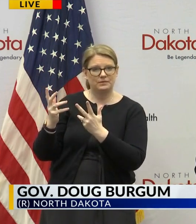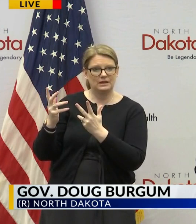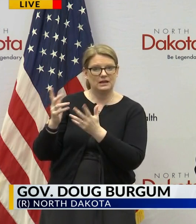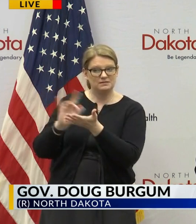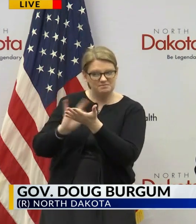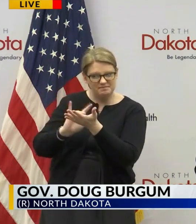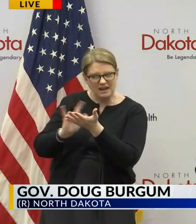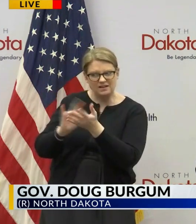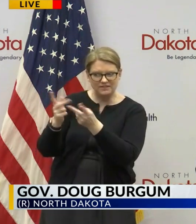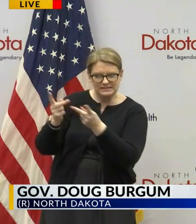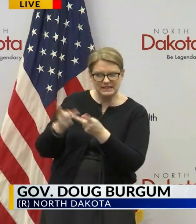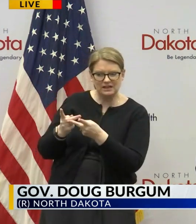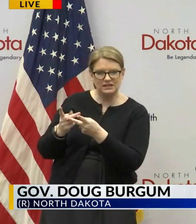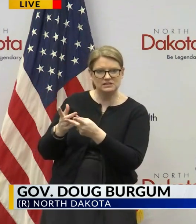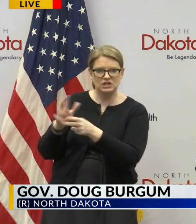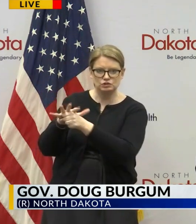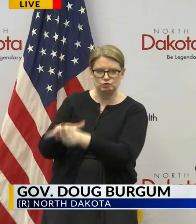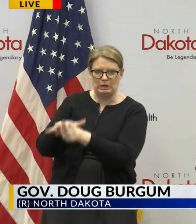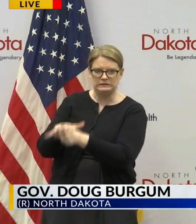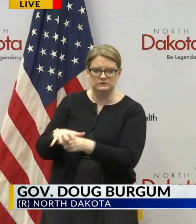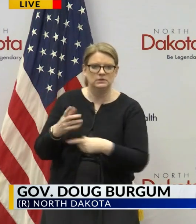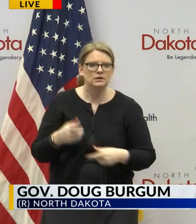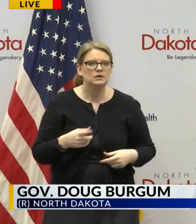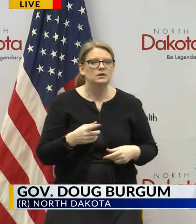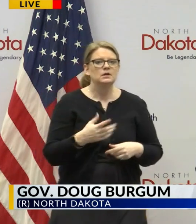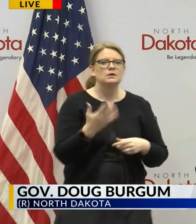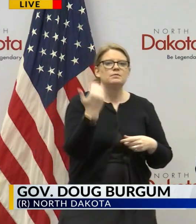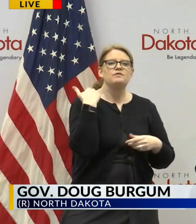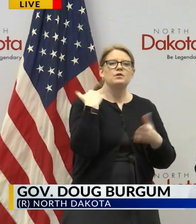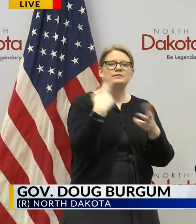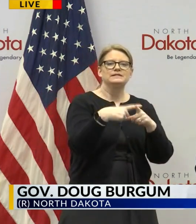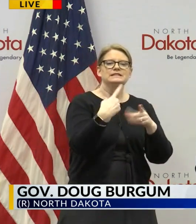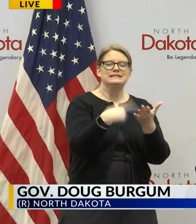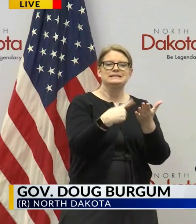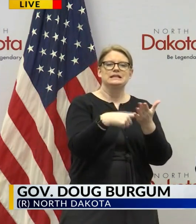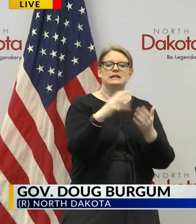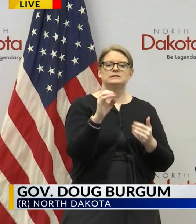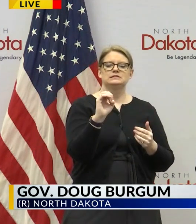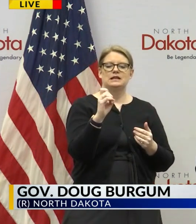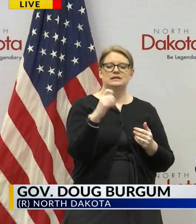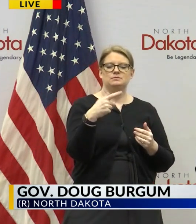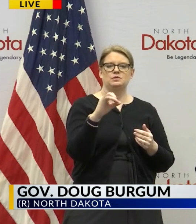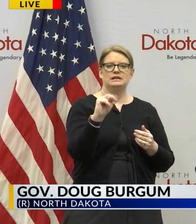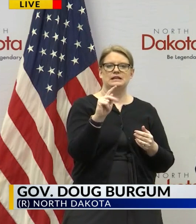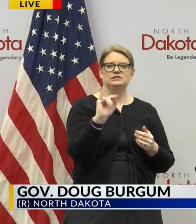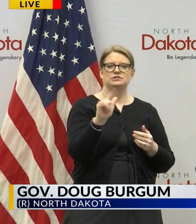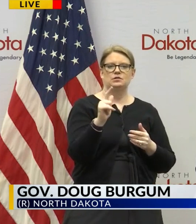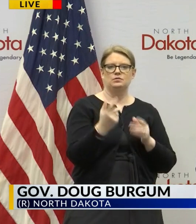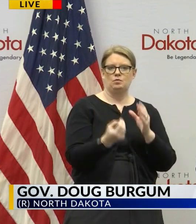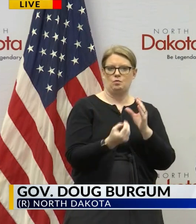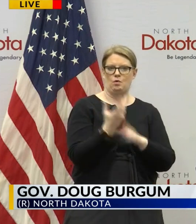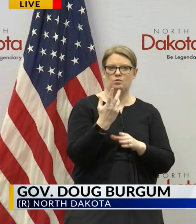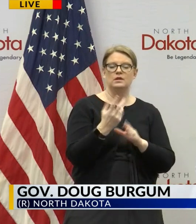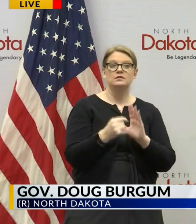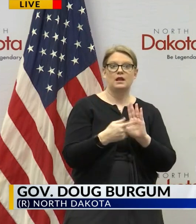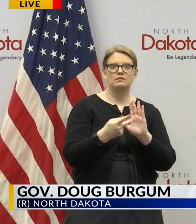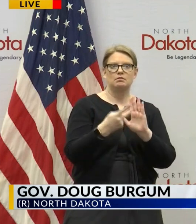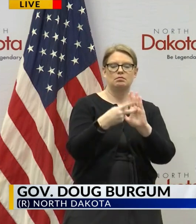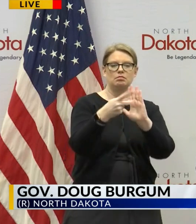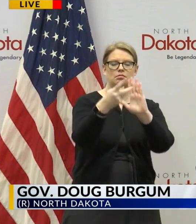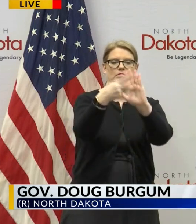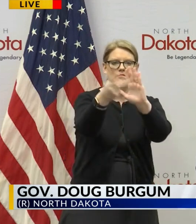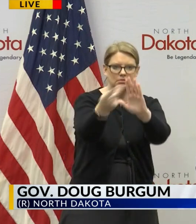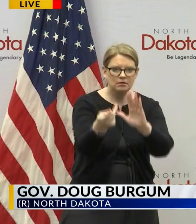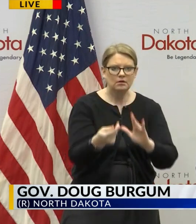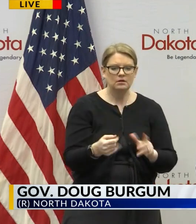in terms of medical facilities we've talked before about exponential growth and what that could mean and when things double and keep doubling